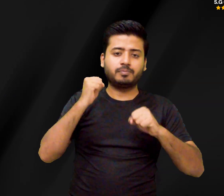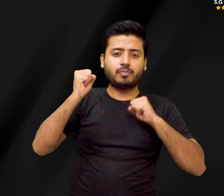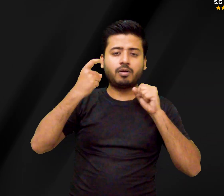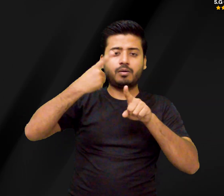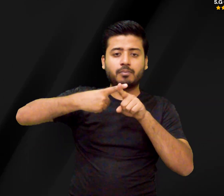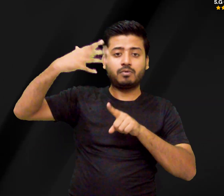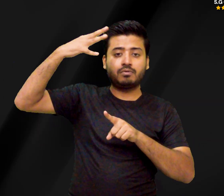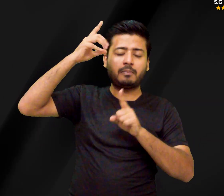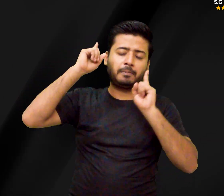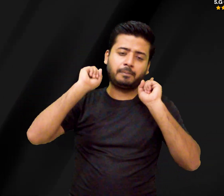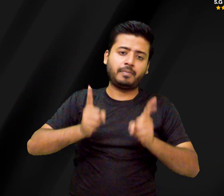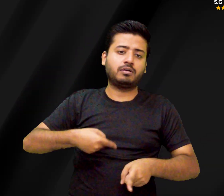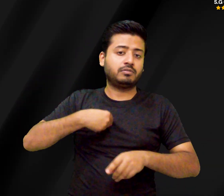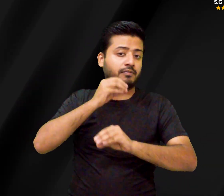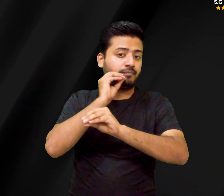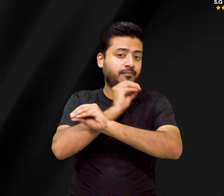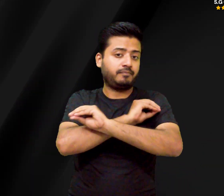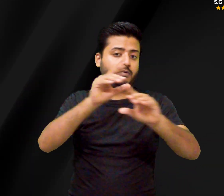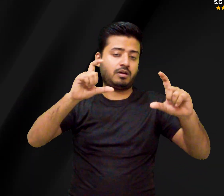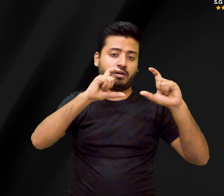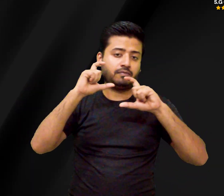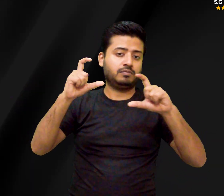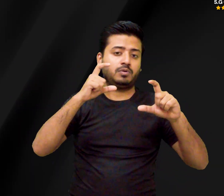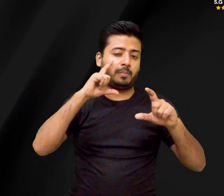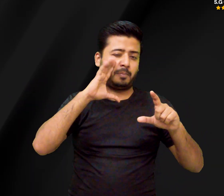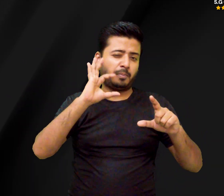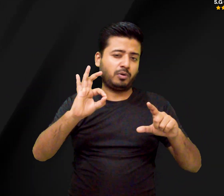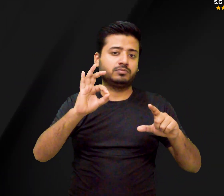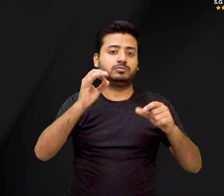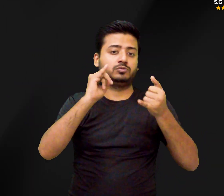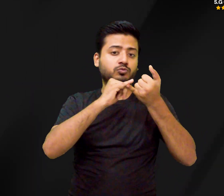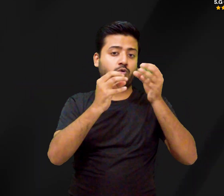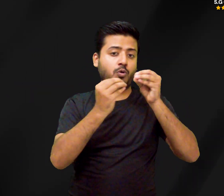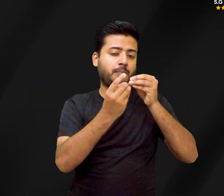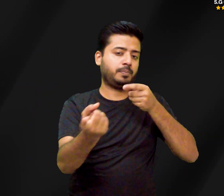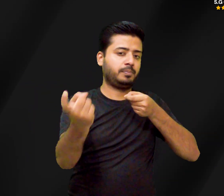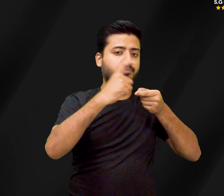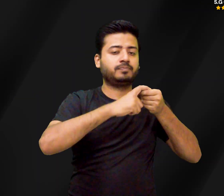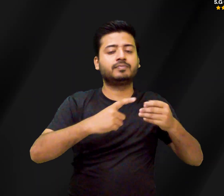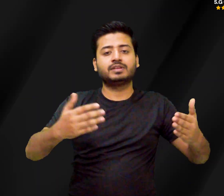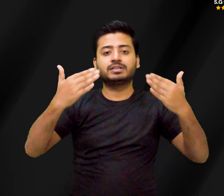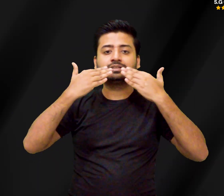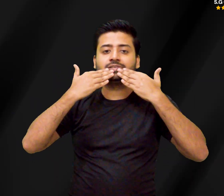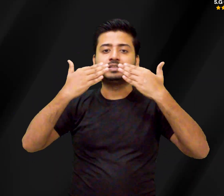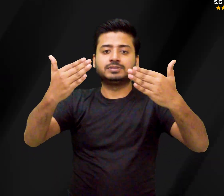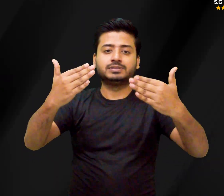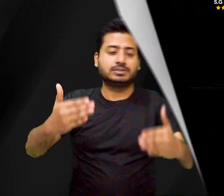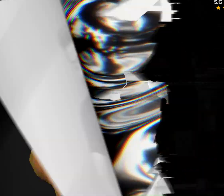few hours. This sequence can be optimized by doing a short, gentle yoga session after a gym workout to